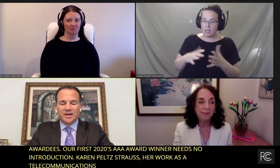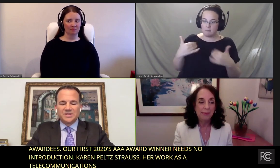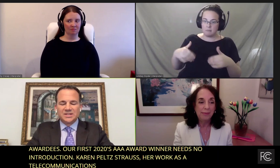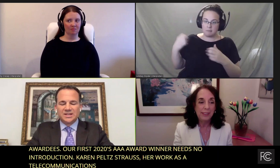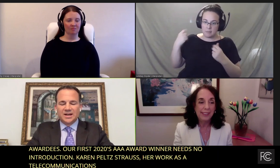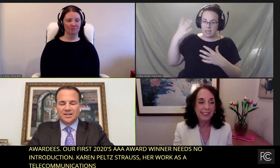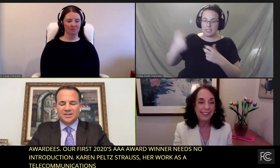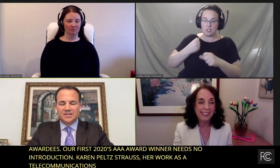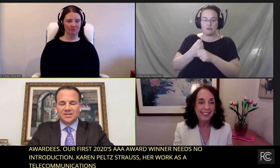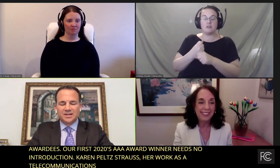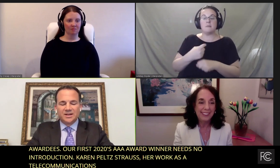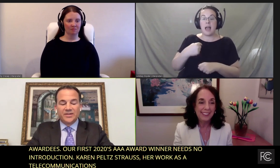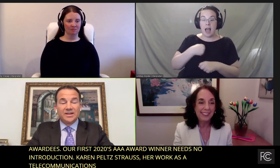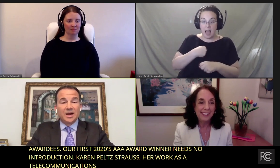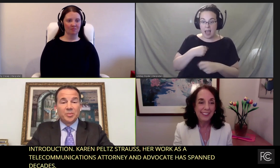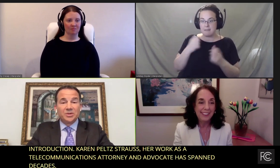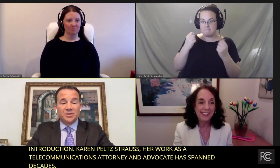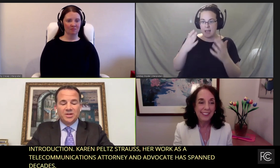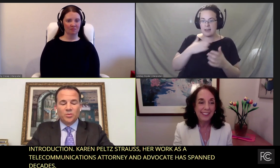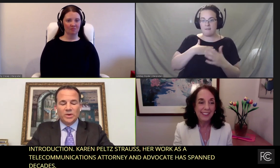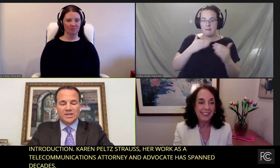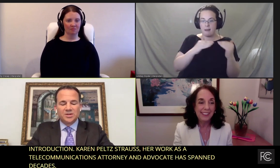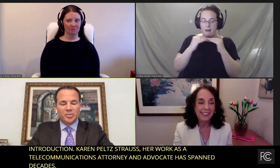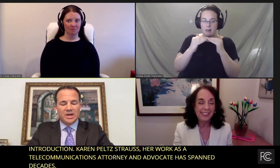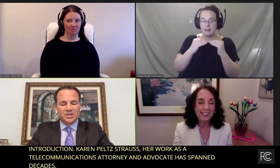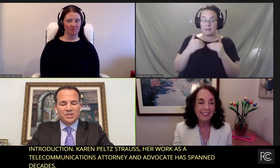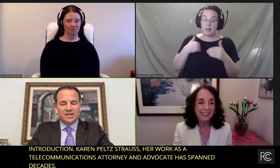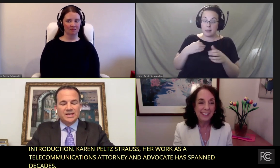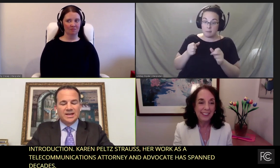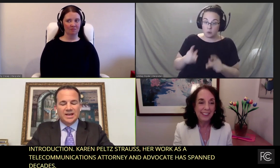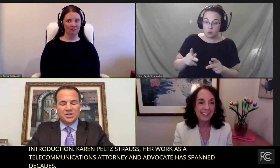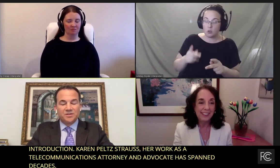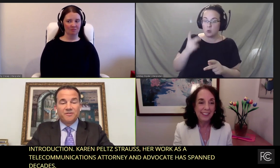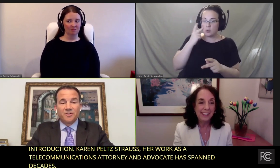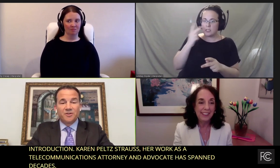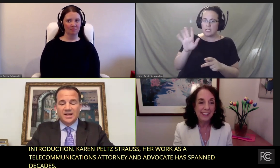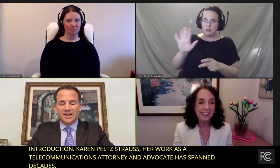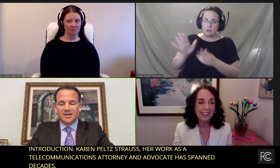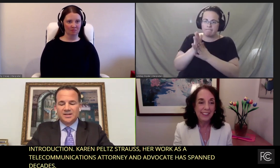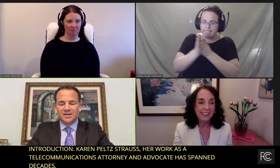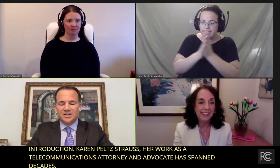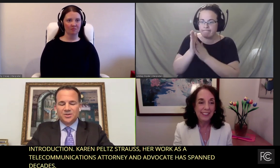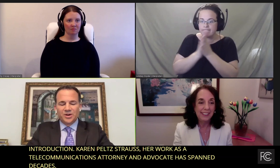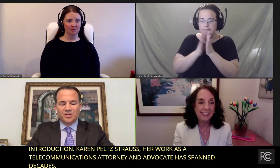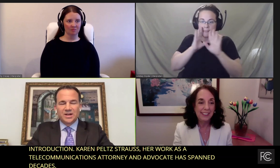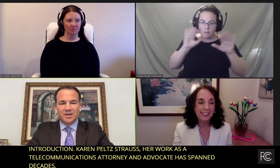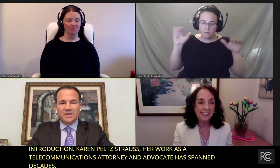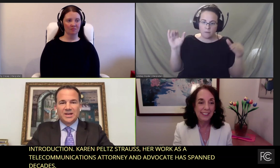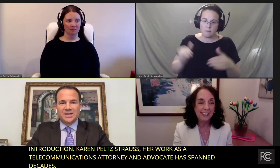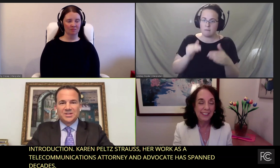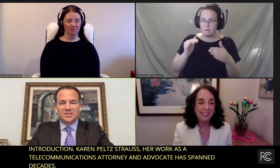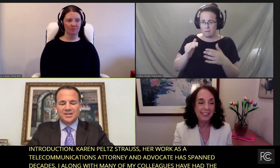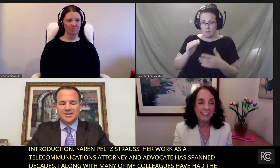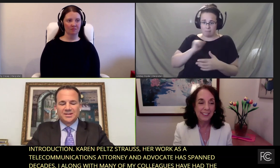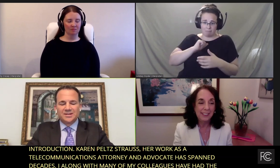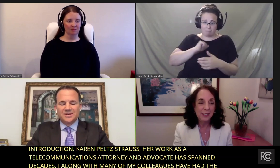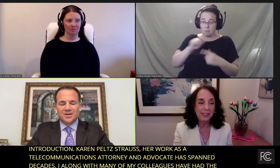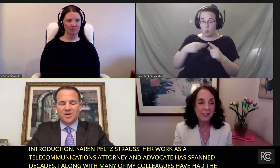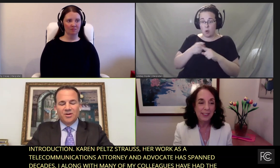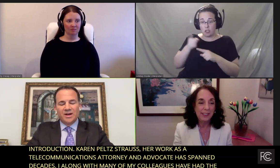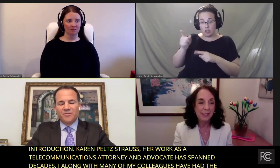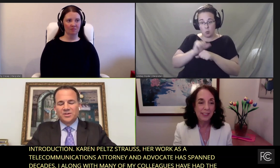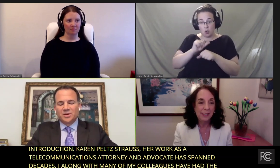with many of my FCC colleagues, have had the opportunity to witness her passion and dedication firsthand during her time at the agency.